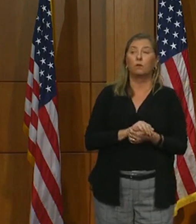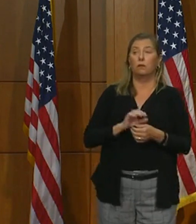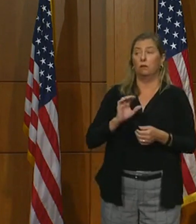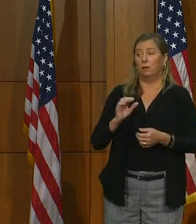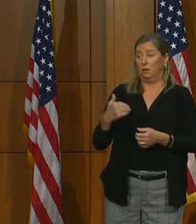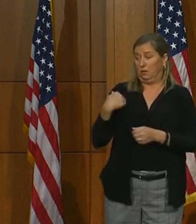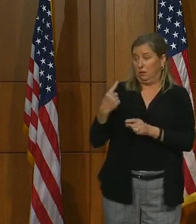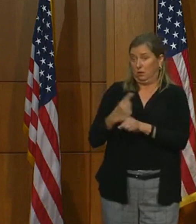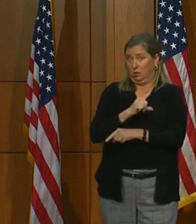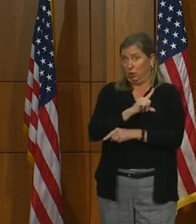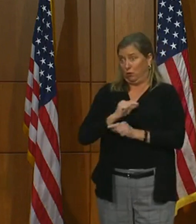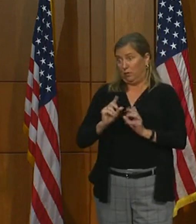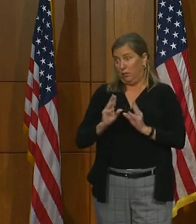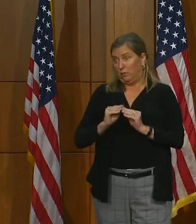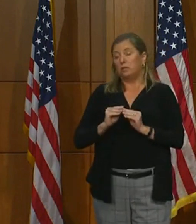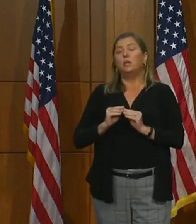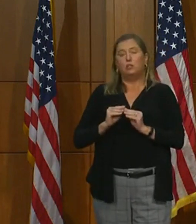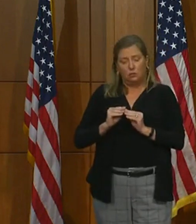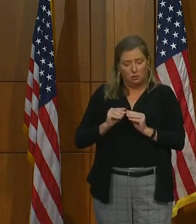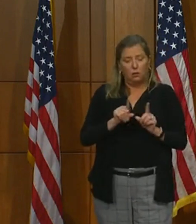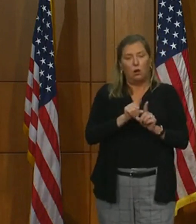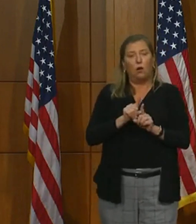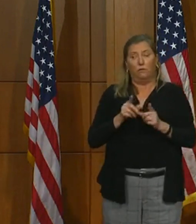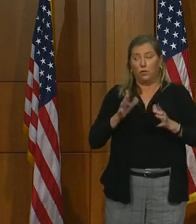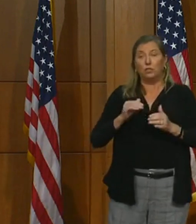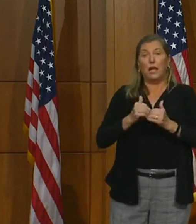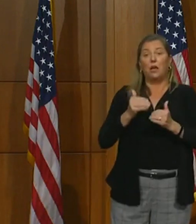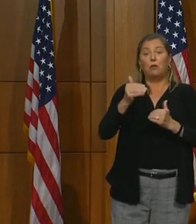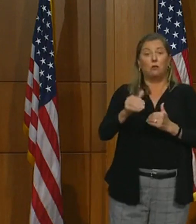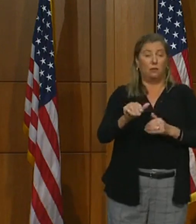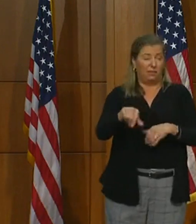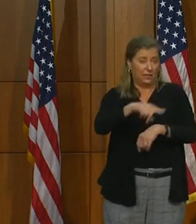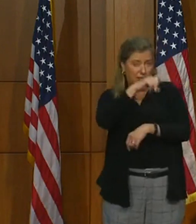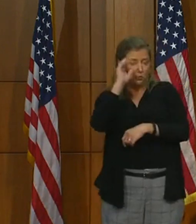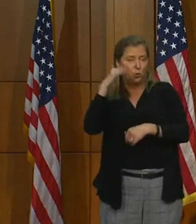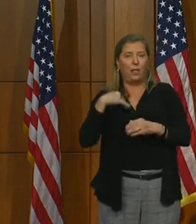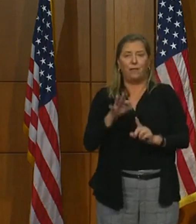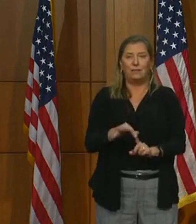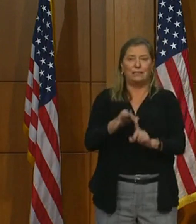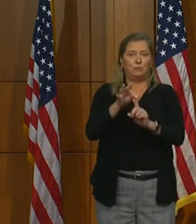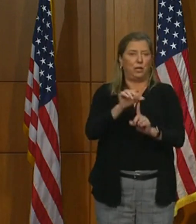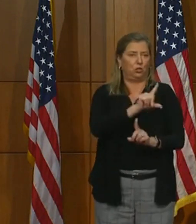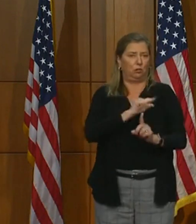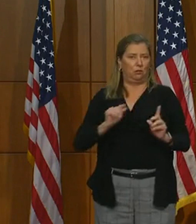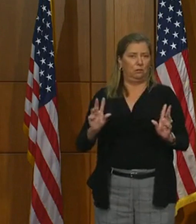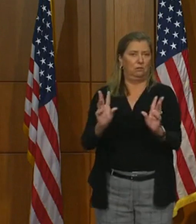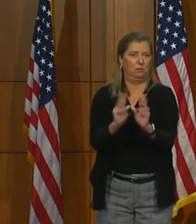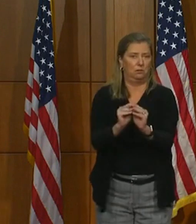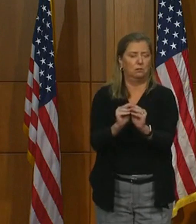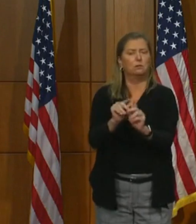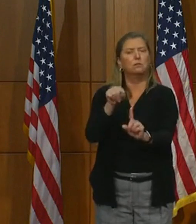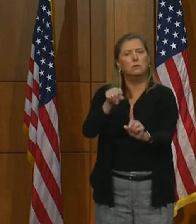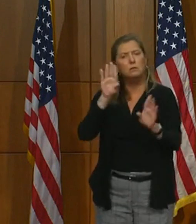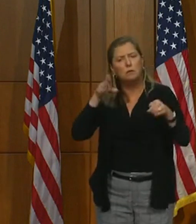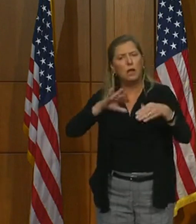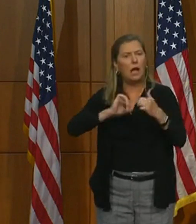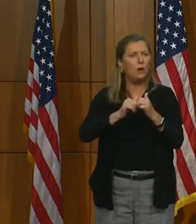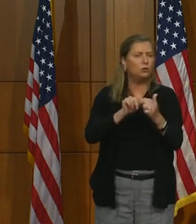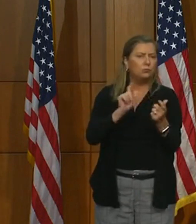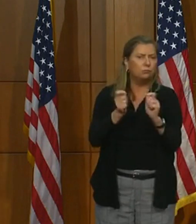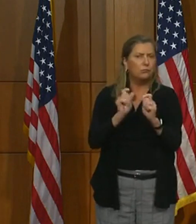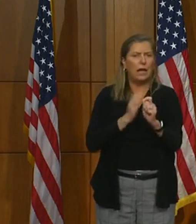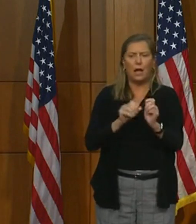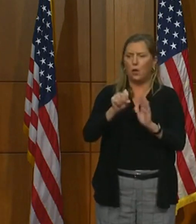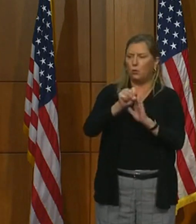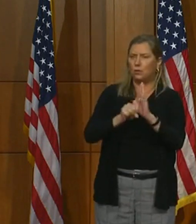we're also looking toward a special session later this summer. While that will primarily focus on how to adapt